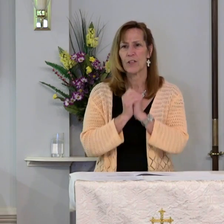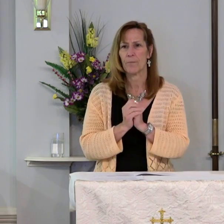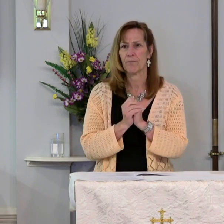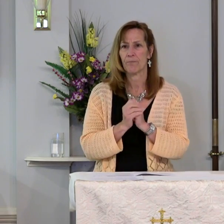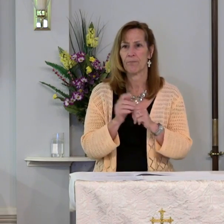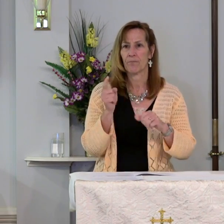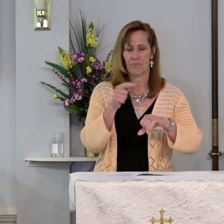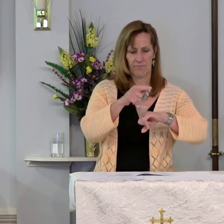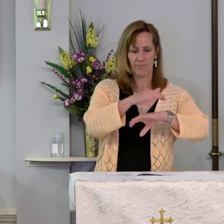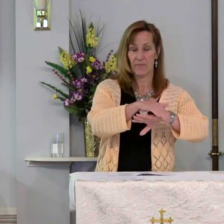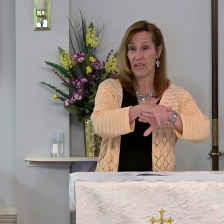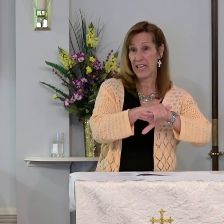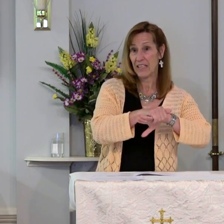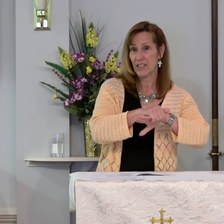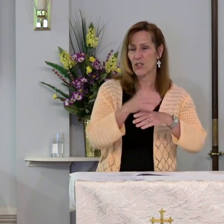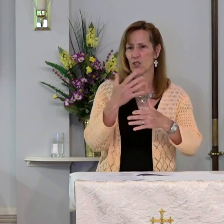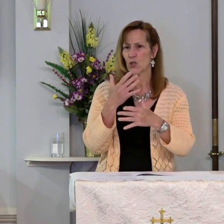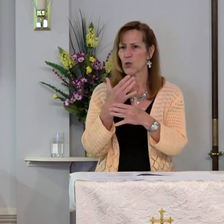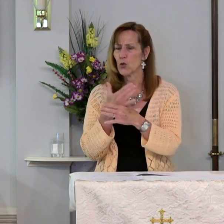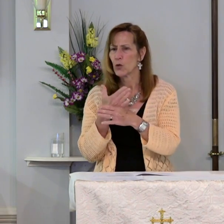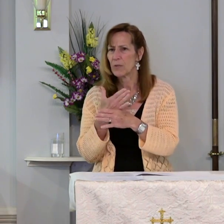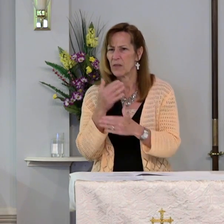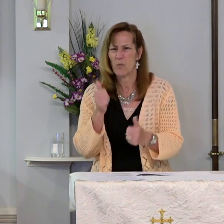English or German.